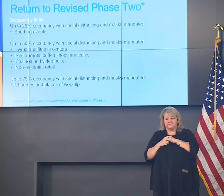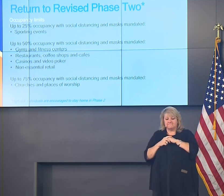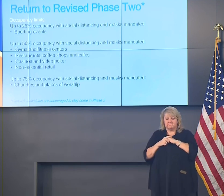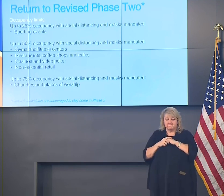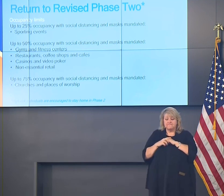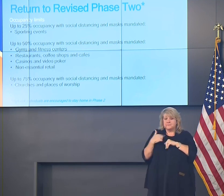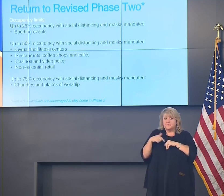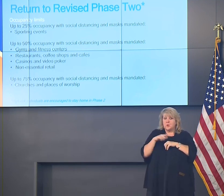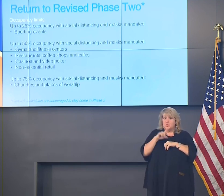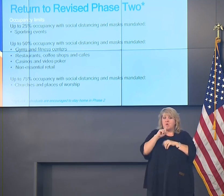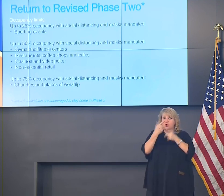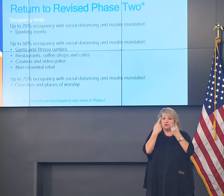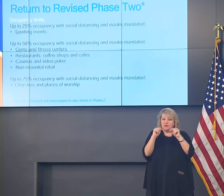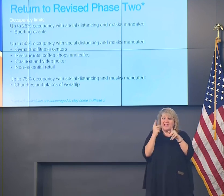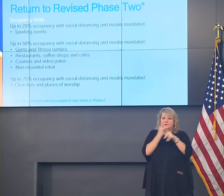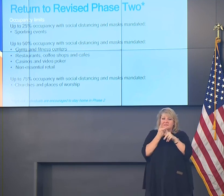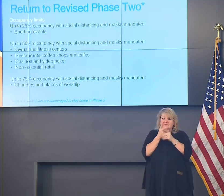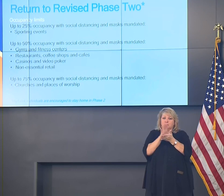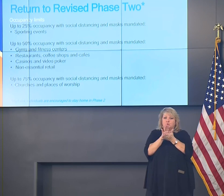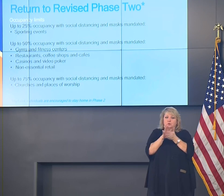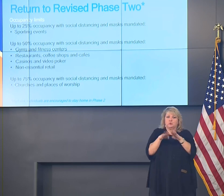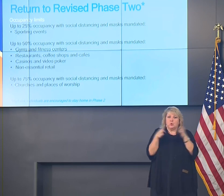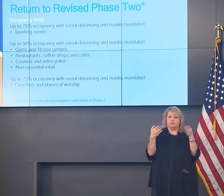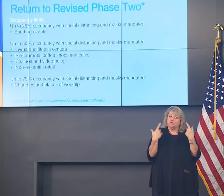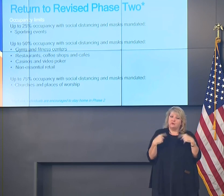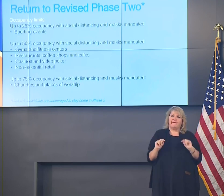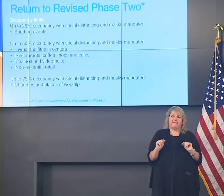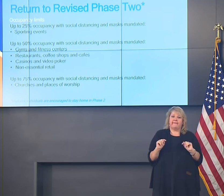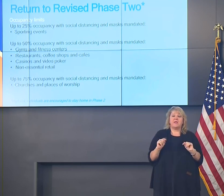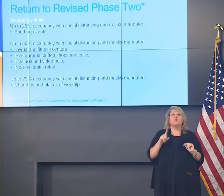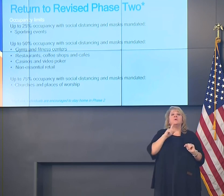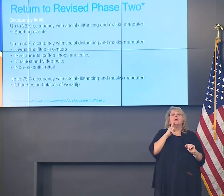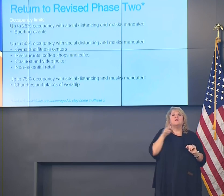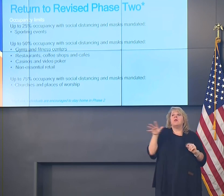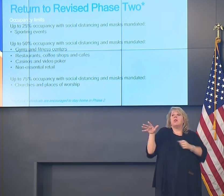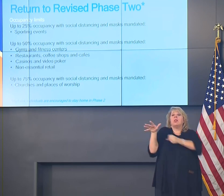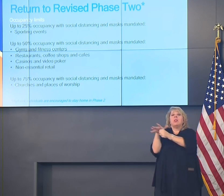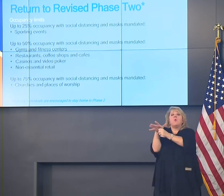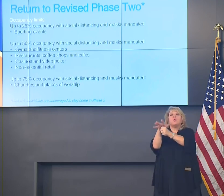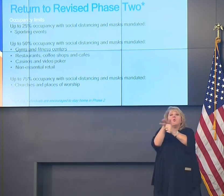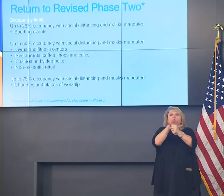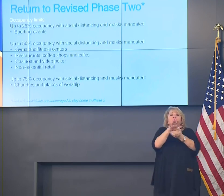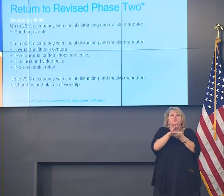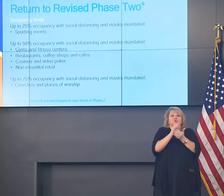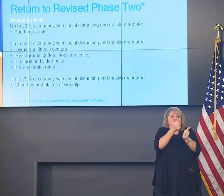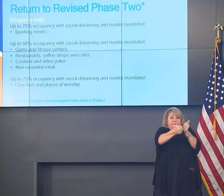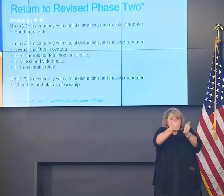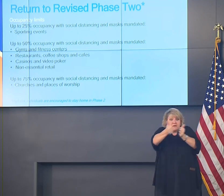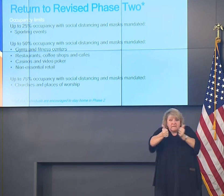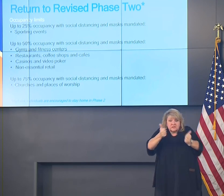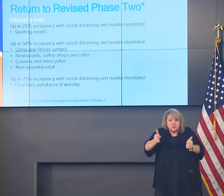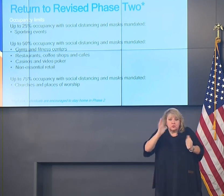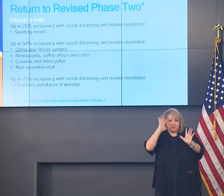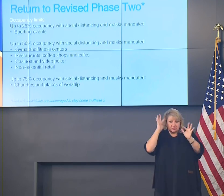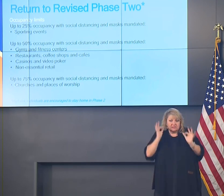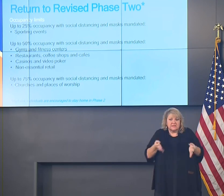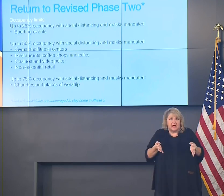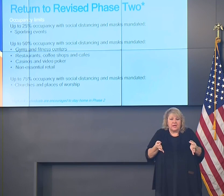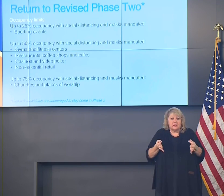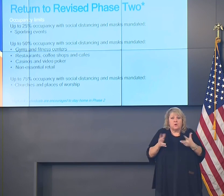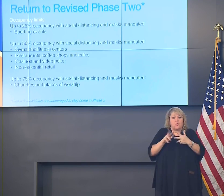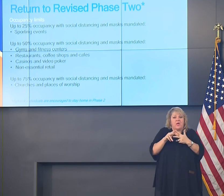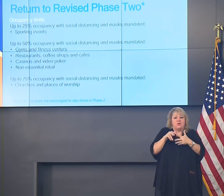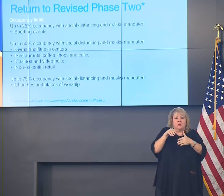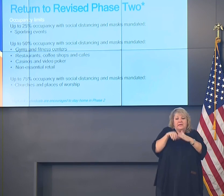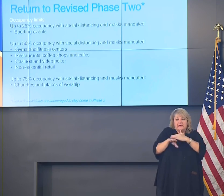Obviously, that's a local decision as to whether schools remain open for in-person instruction, virtual instruction, or for a hybrid